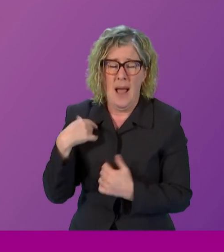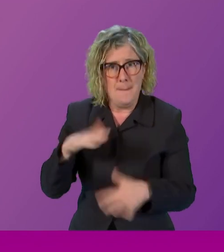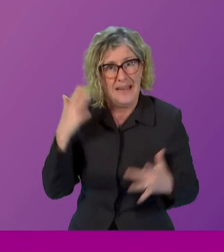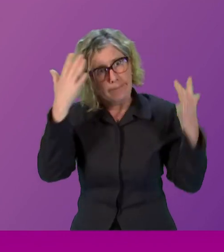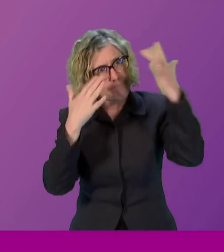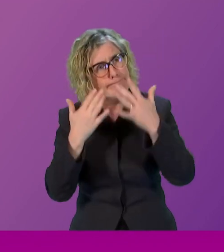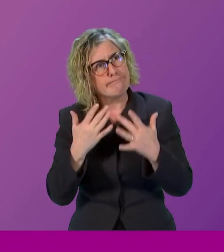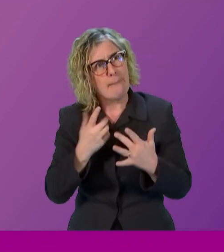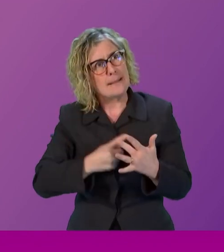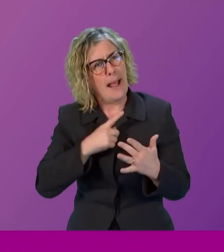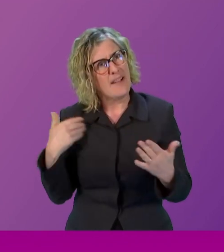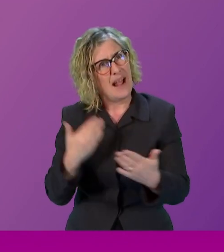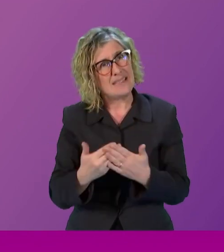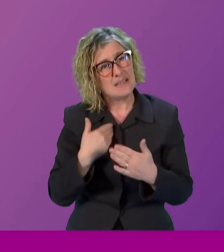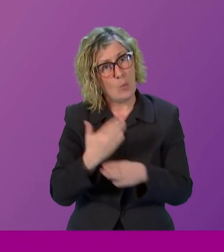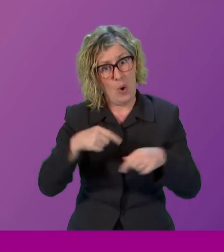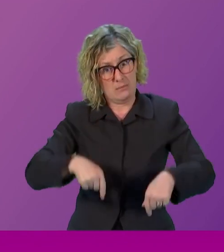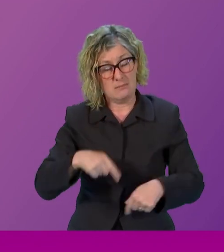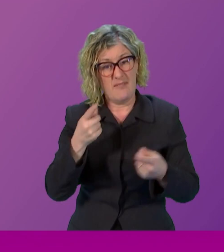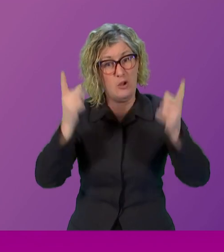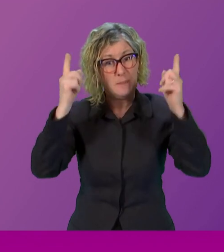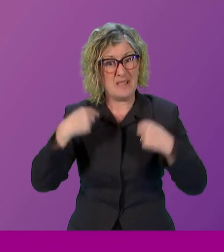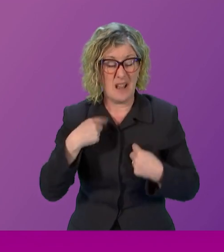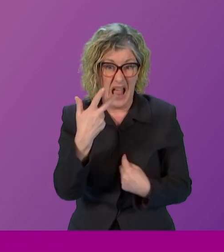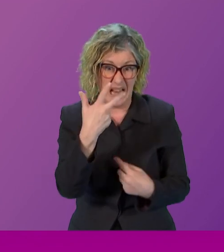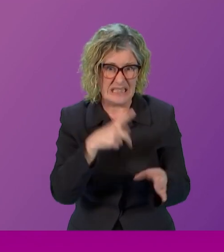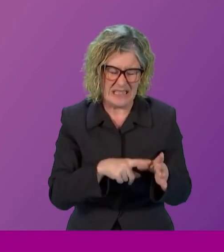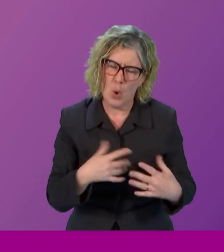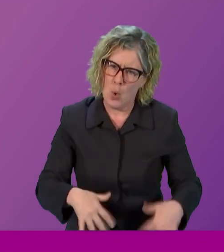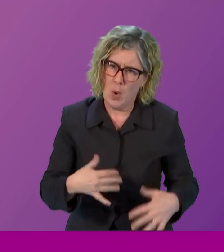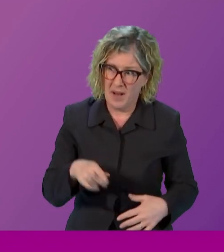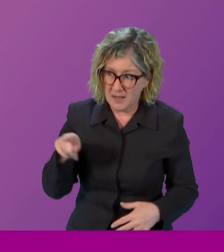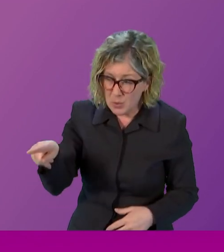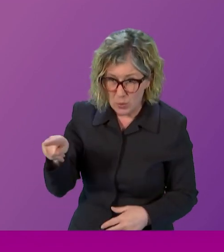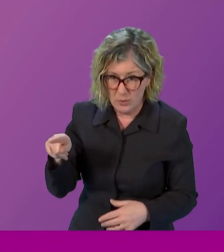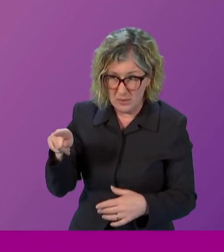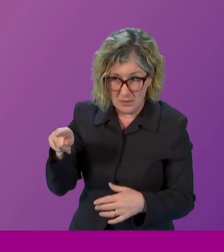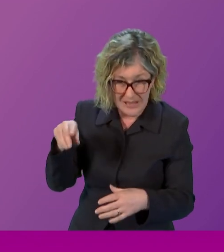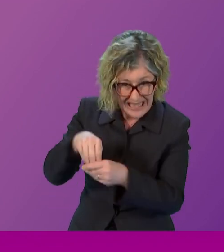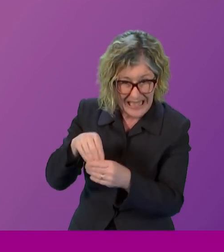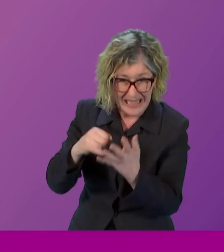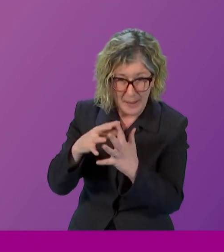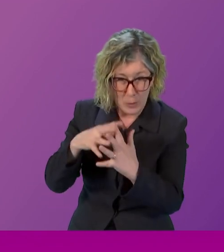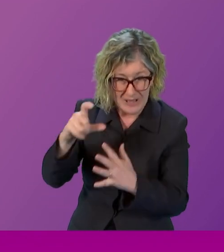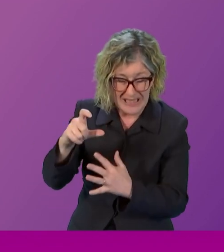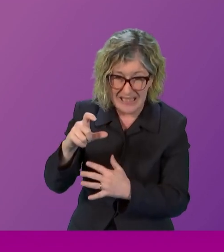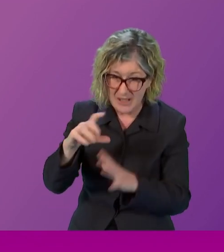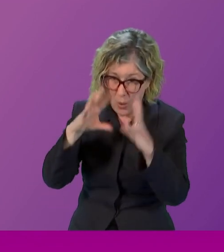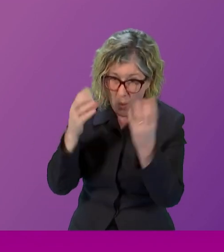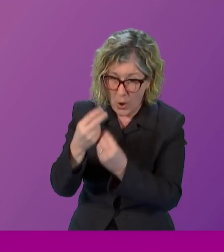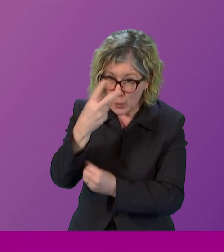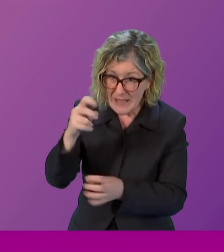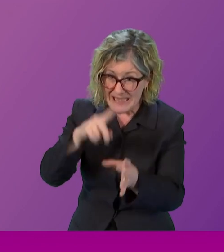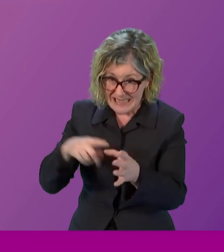long time. Agnes you've spent 20 years with the convention around 18 of them as I understand as chair and